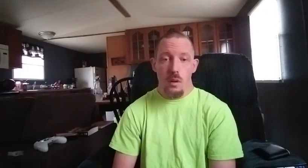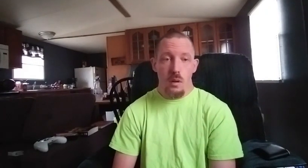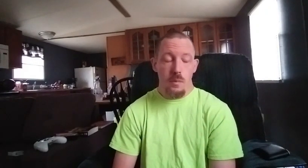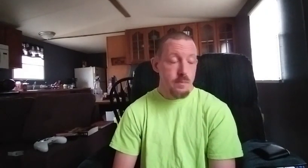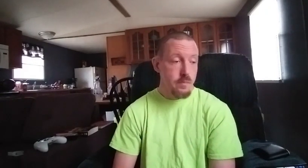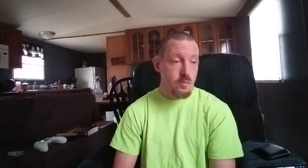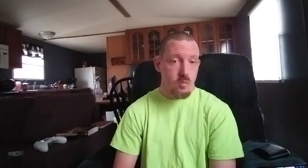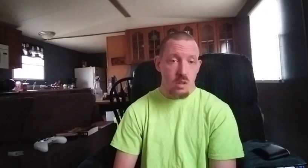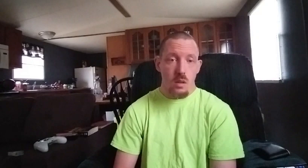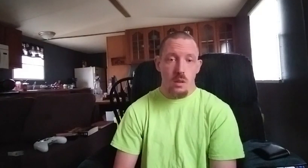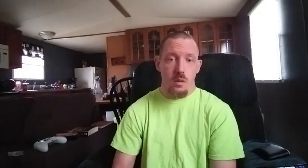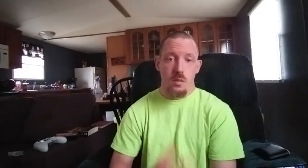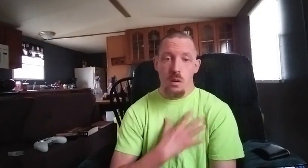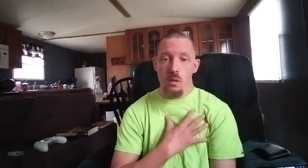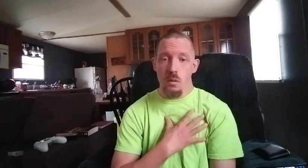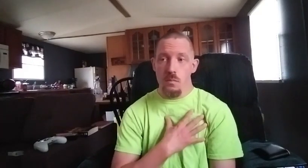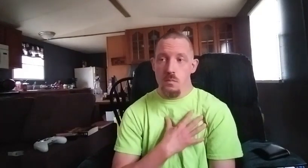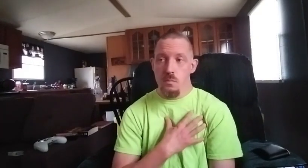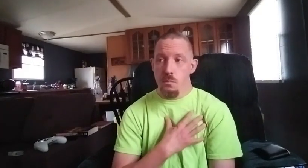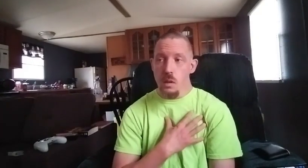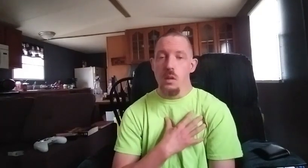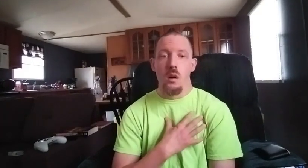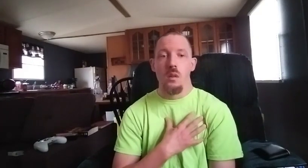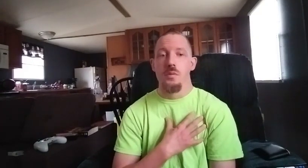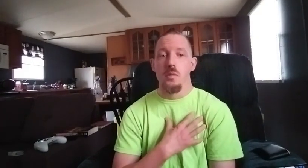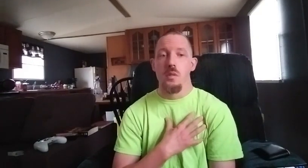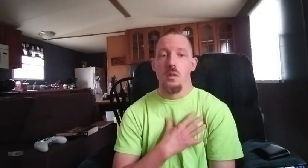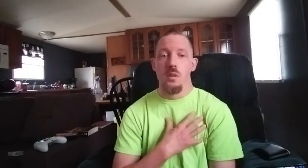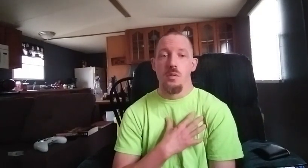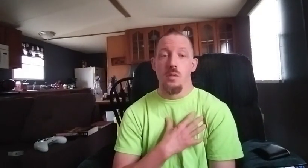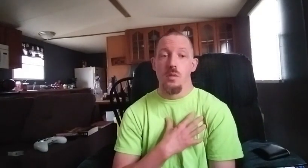to eat so me honestly it's just